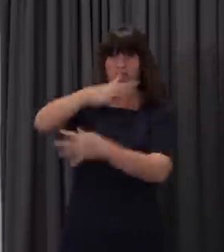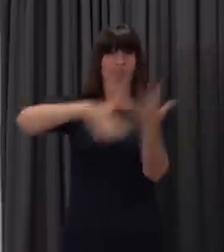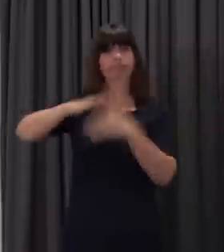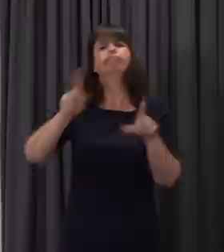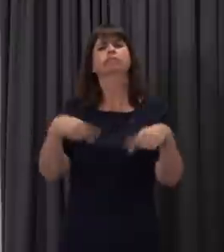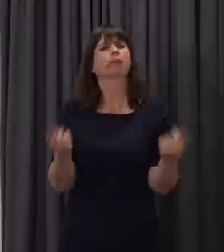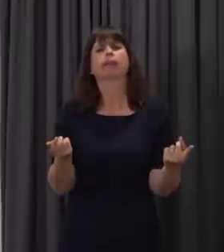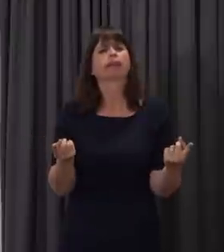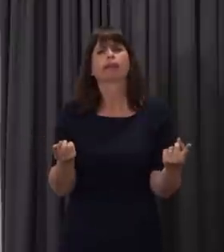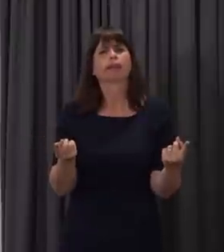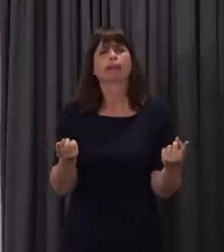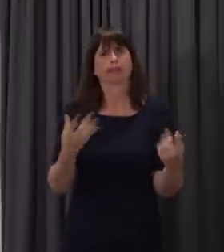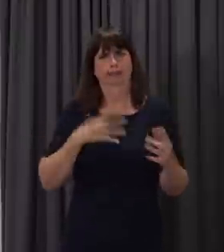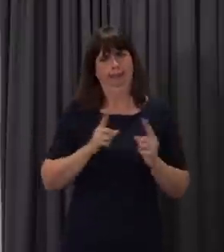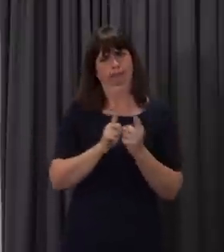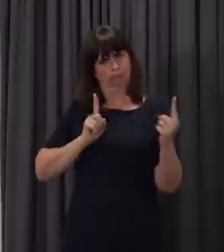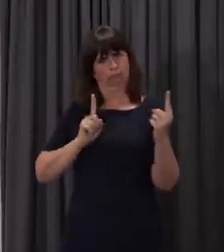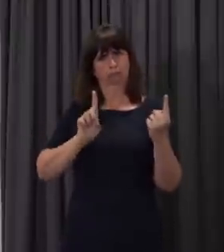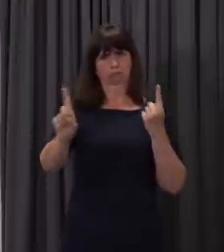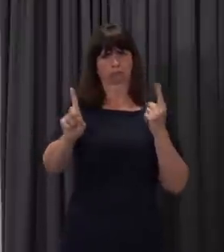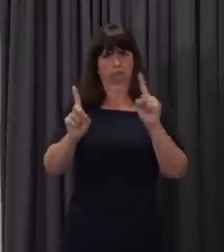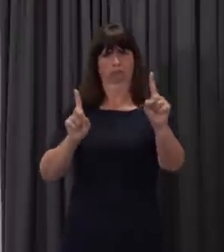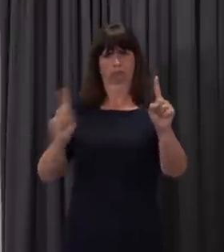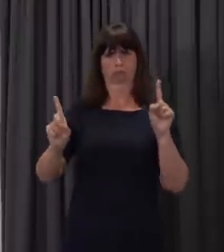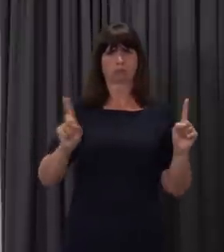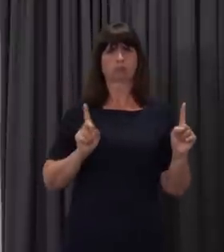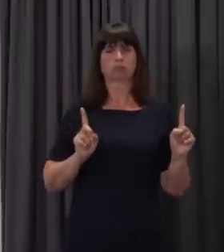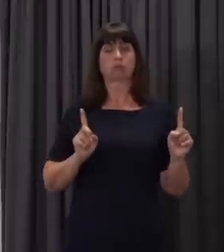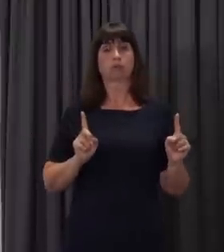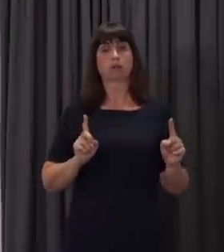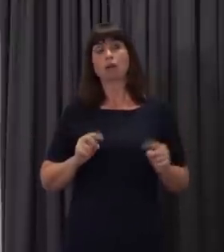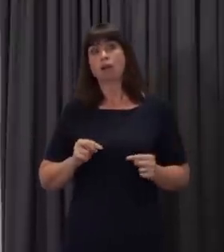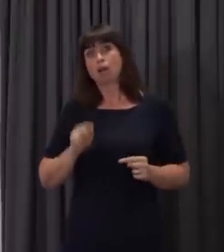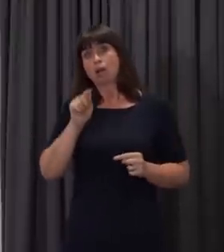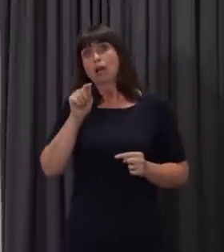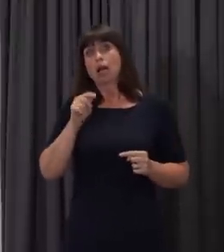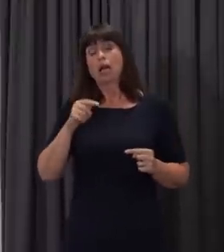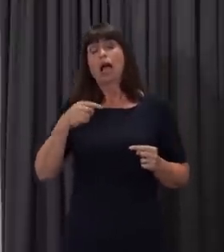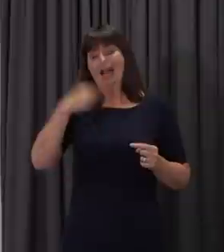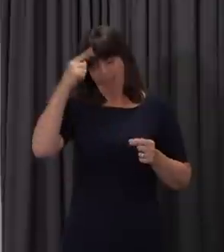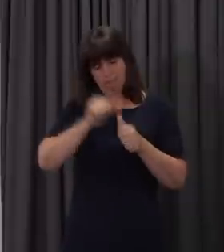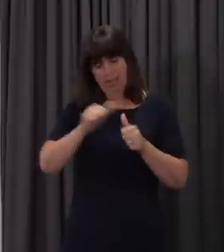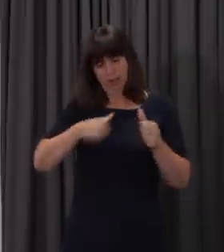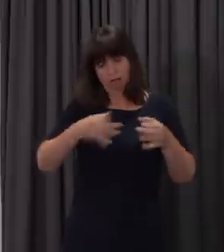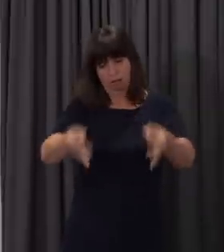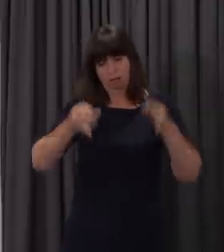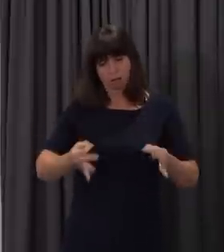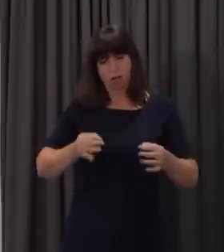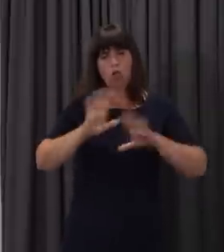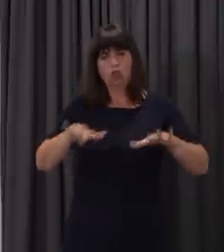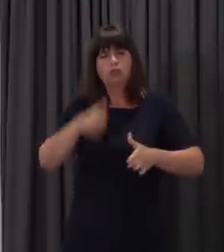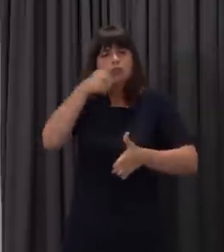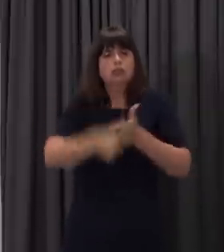And as I said in my statement, one of the reasons for going back before September is to begin to